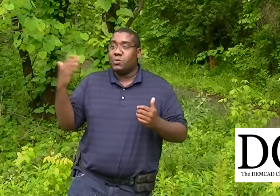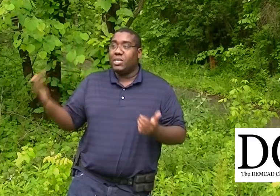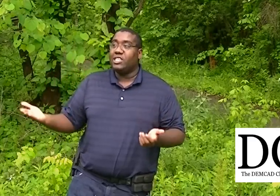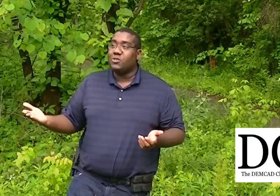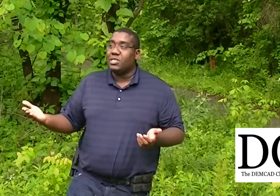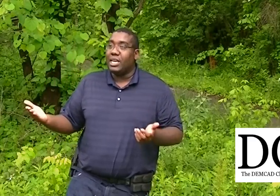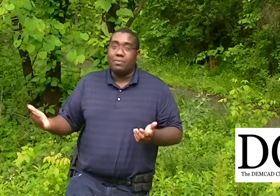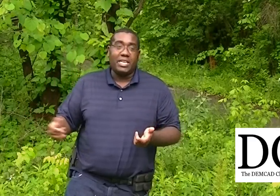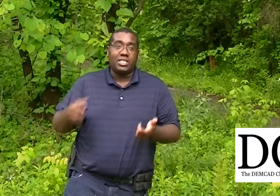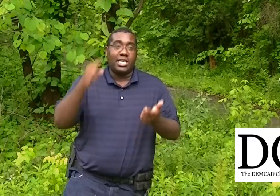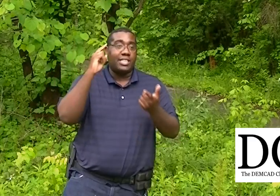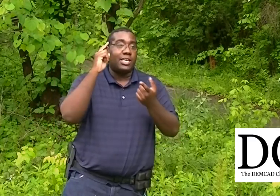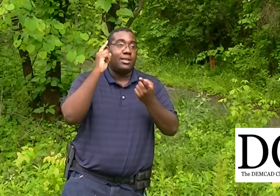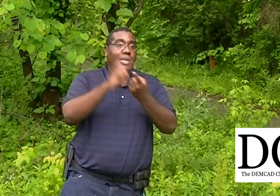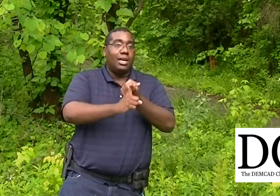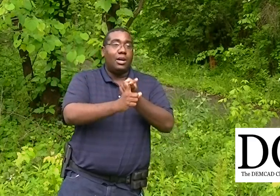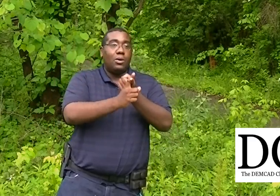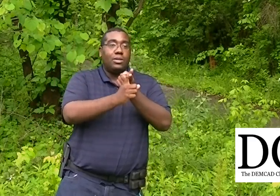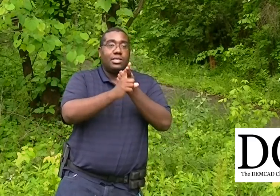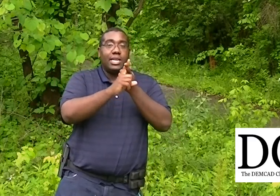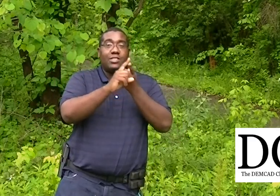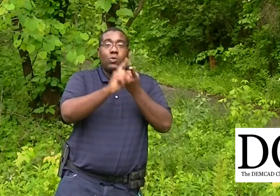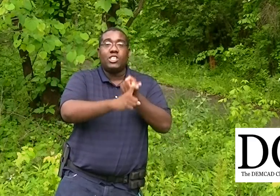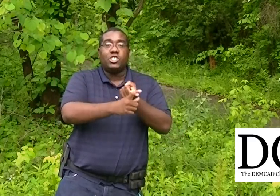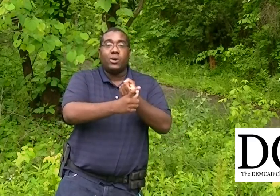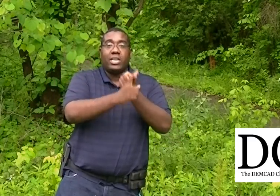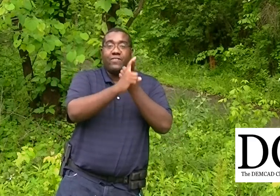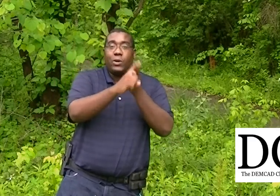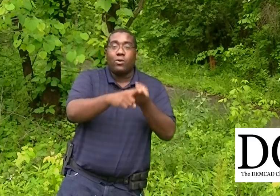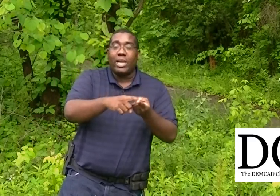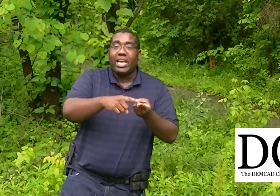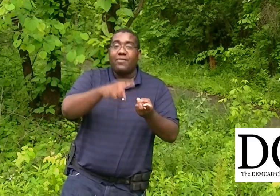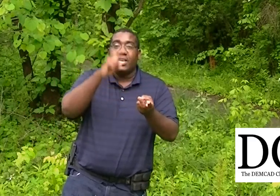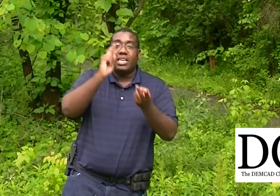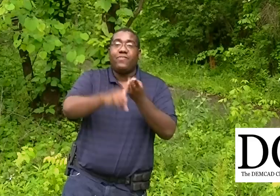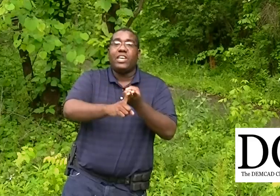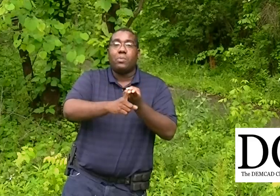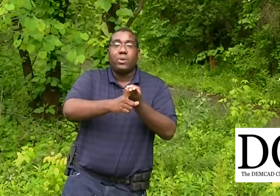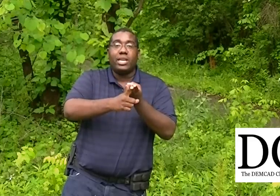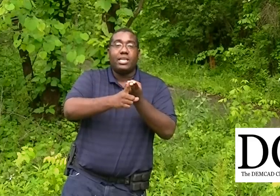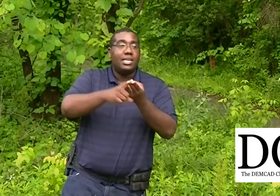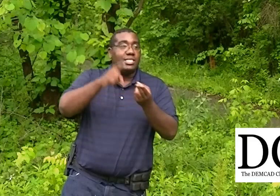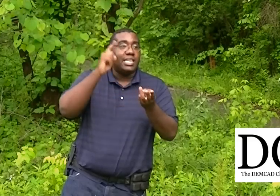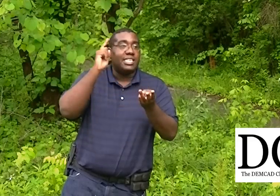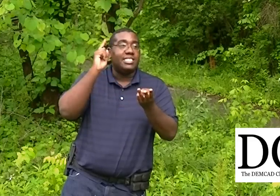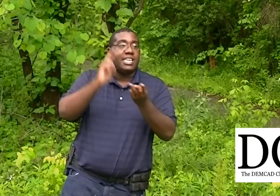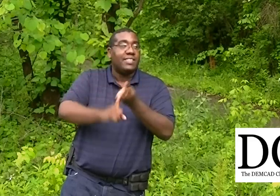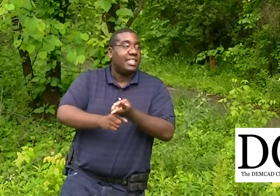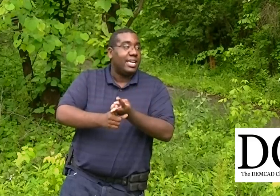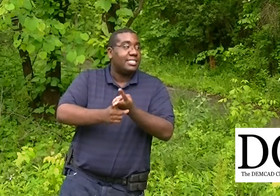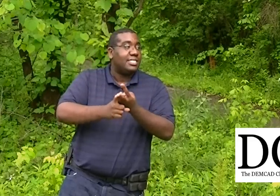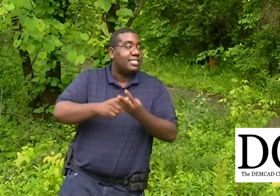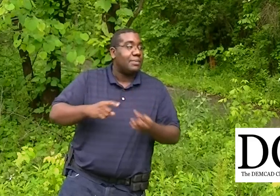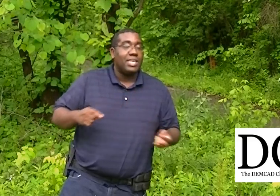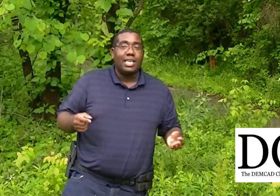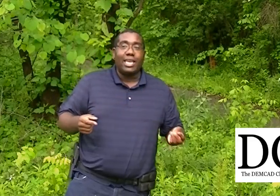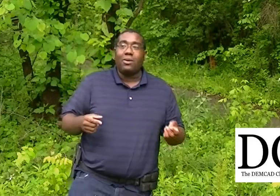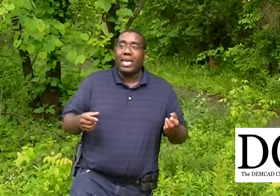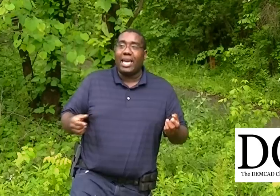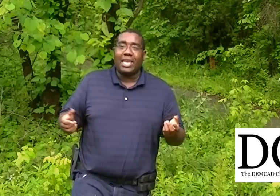was really interesting. Basically, they to register, get photographed, get fingerprinted, take these safety classes. I'm thinking like, okay, got